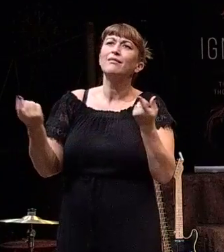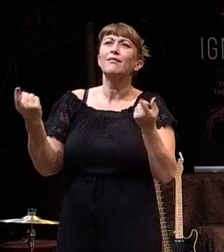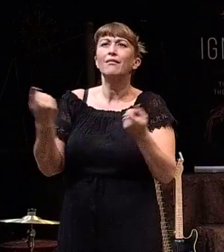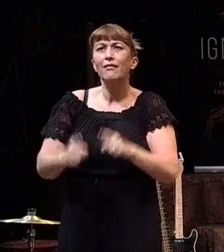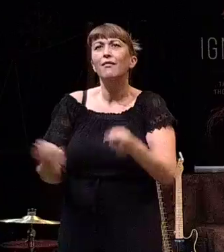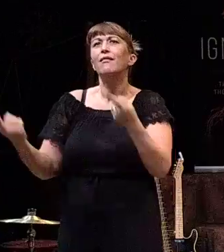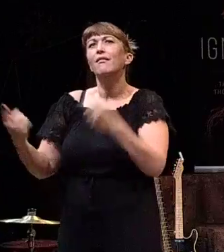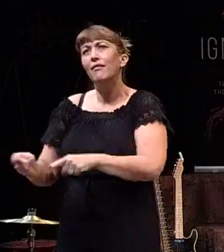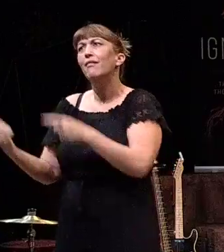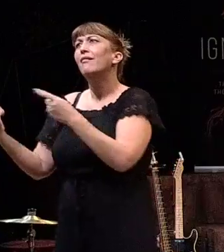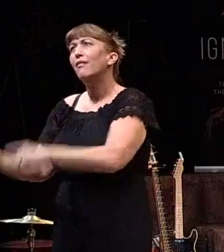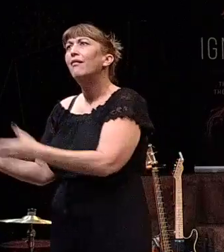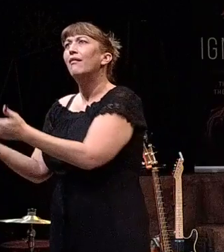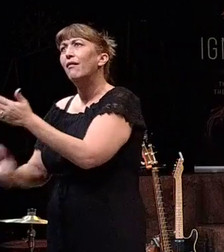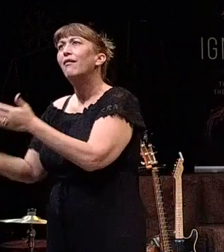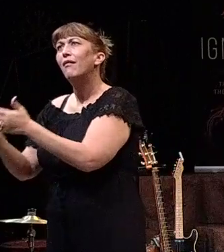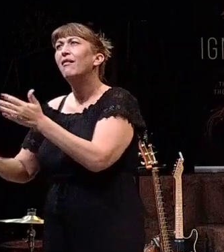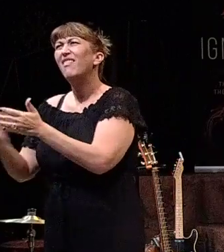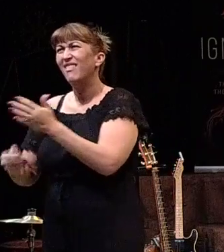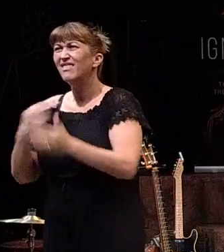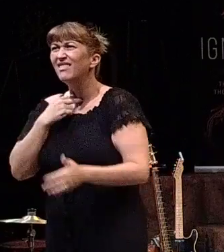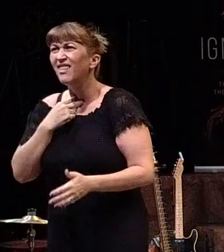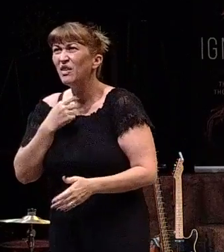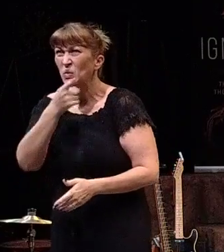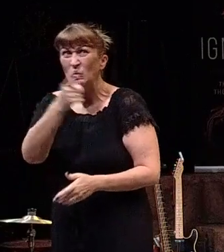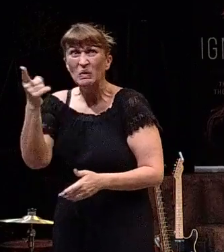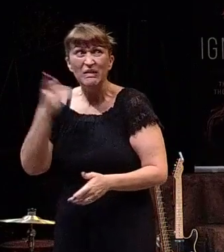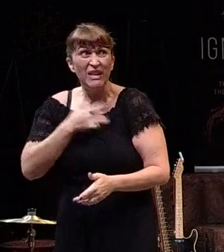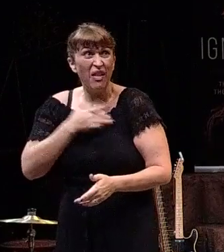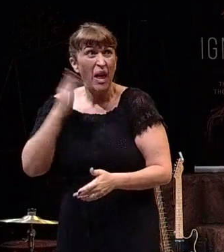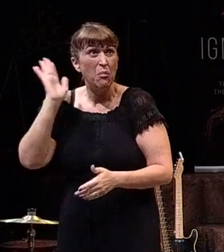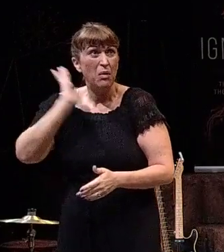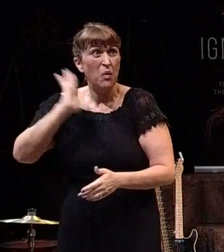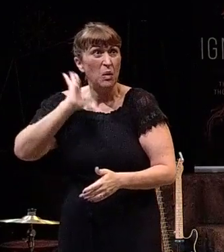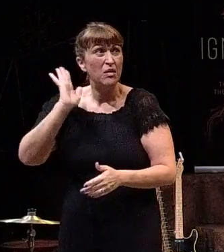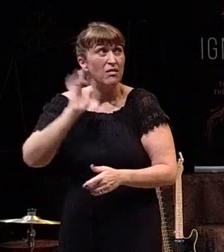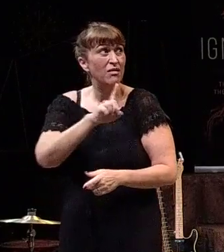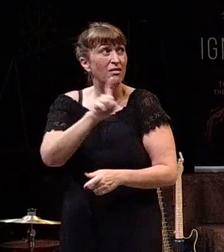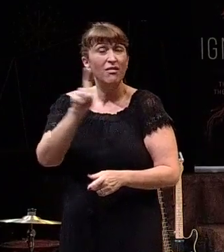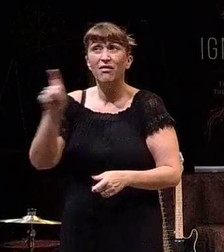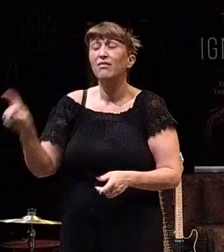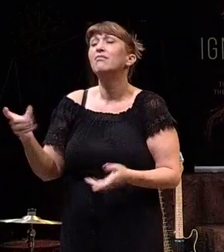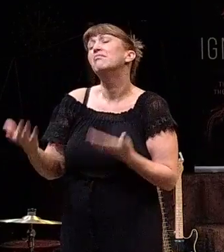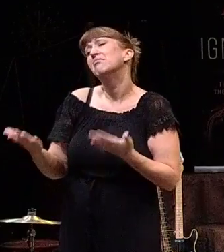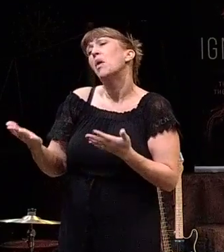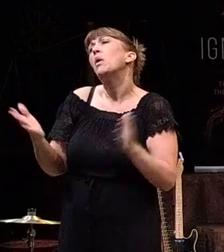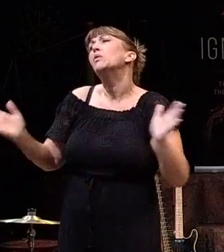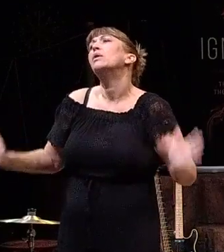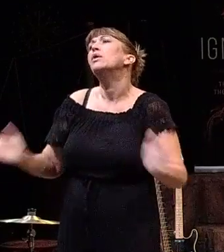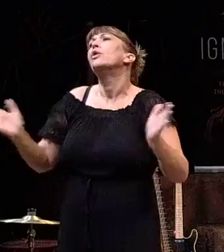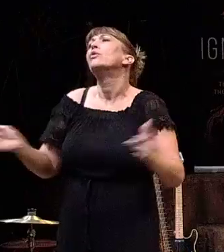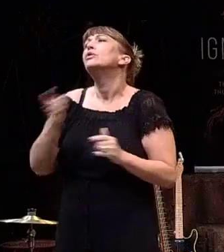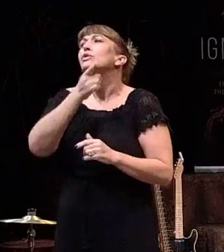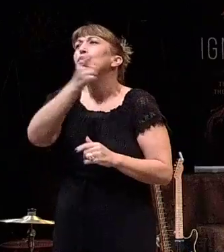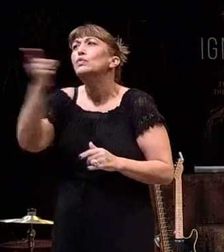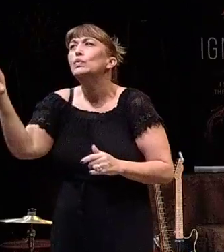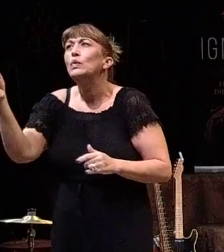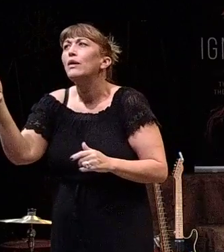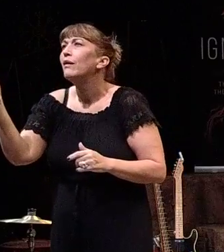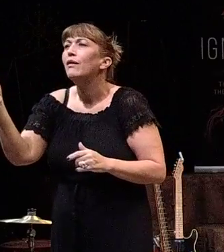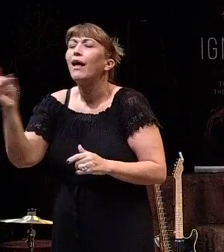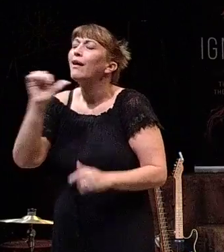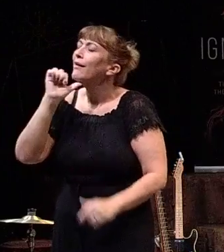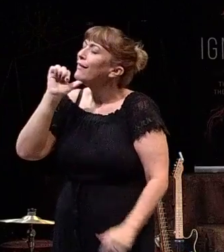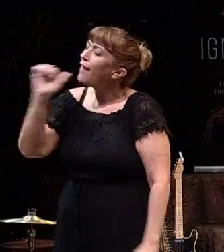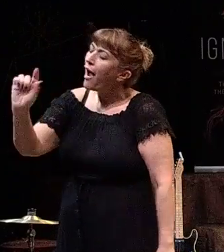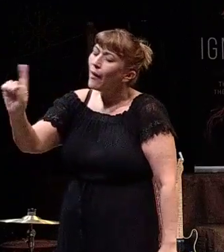stuck. And I don't know if you've ever felt that way. But I want to encourage you this morning. What if I told you that